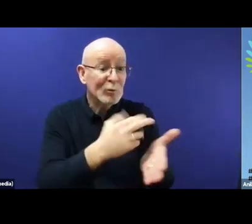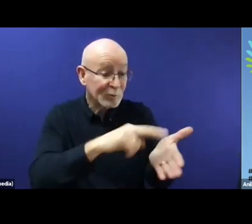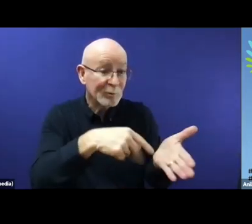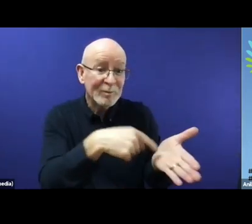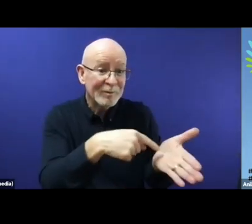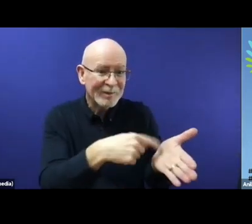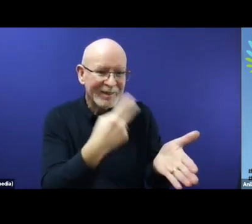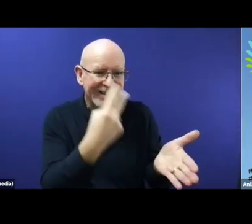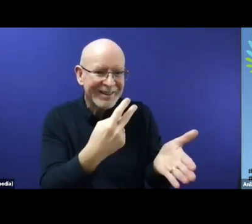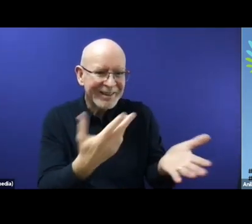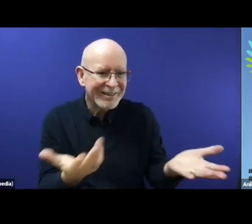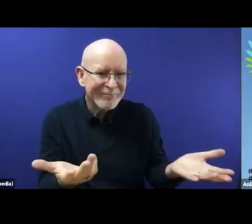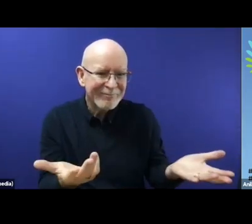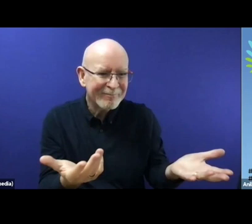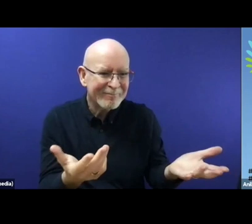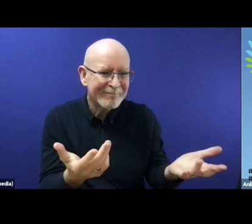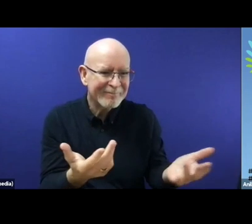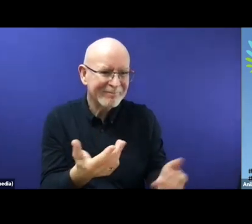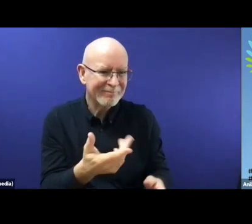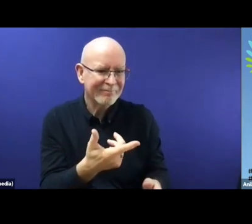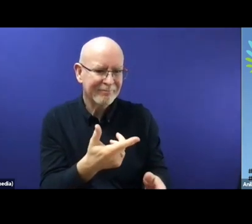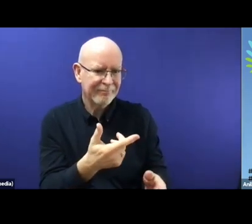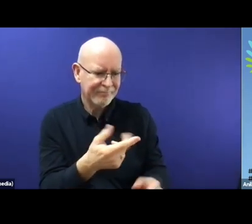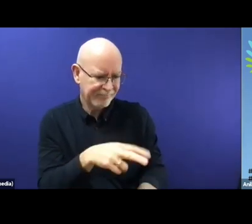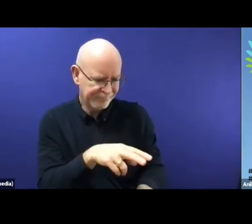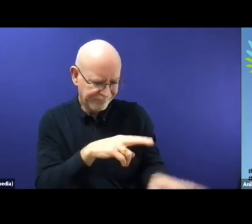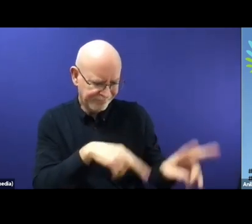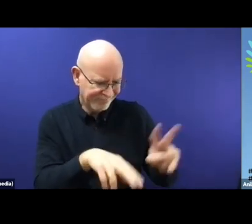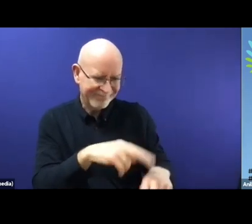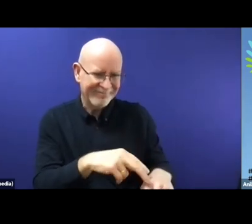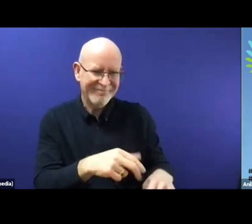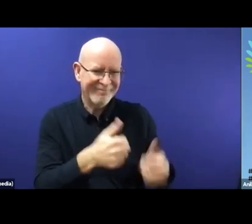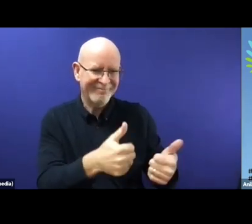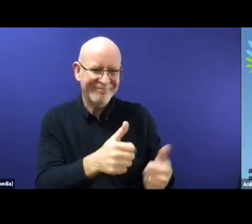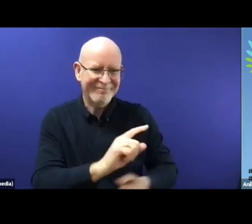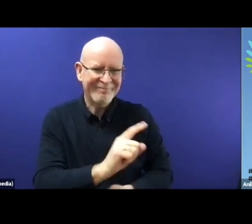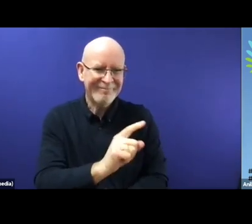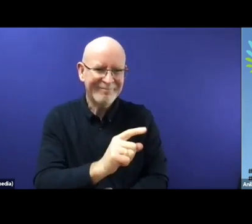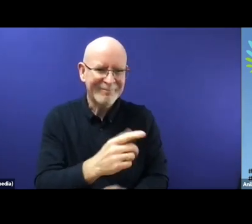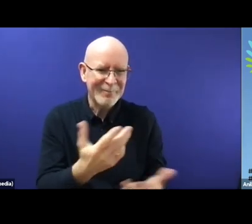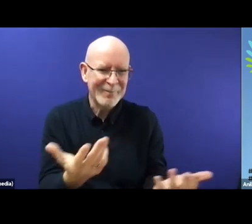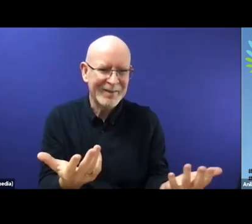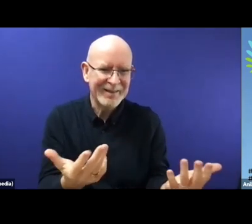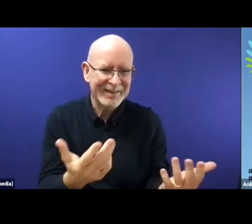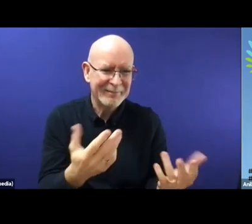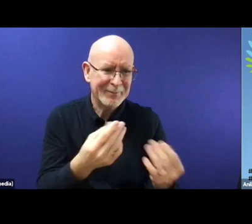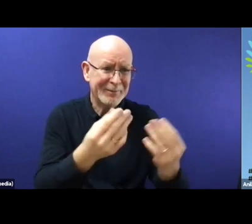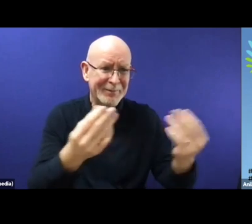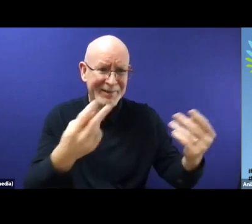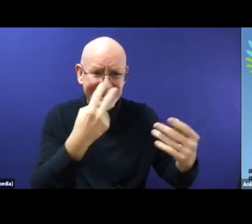to send them back to their countries until there's us giving proper trainings, proper channels, either